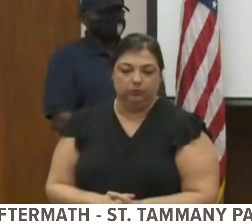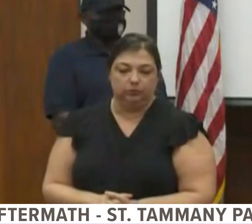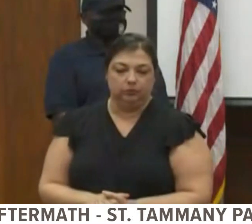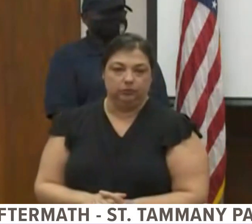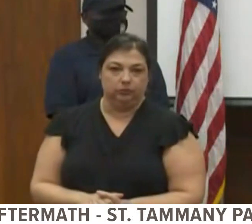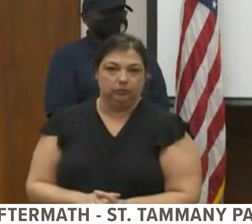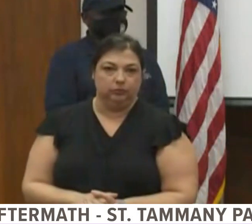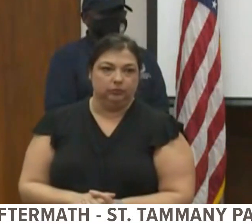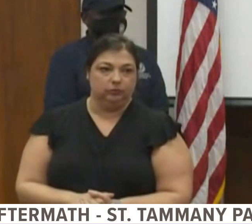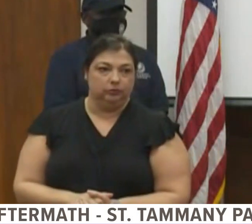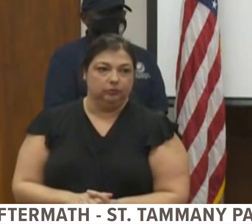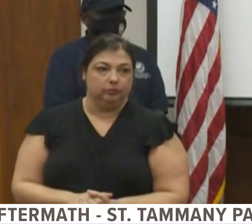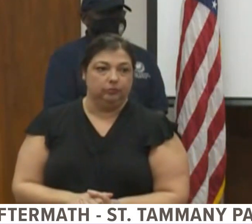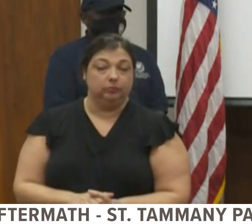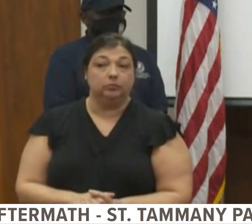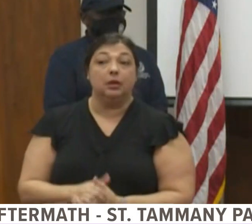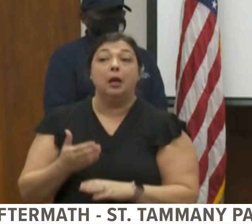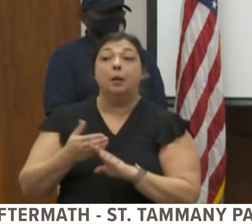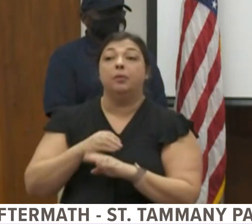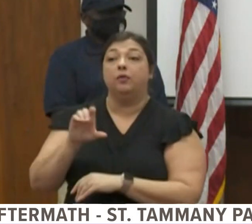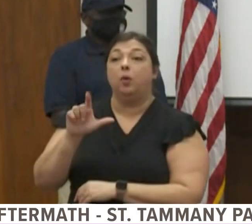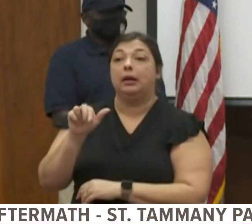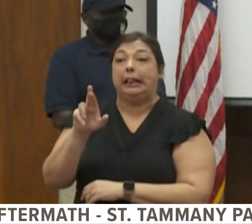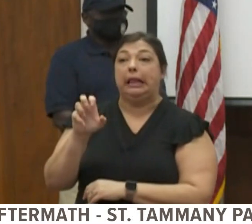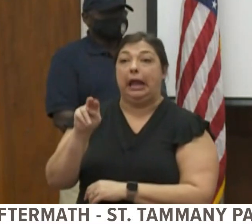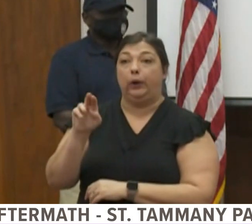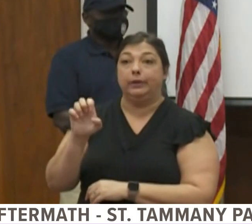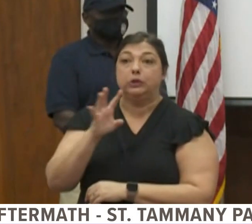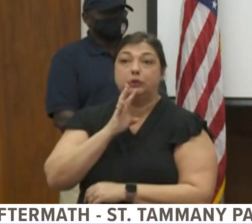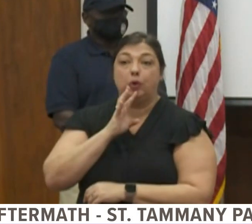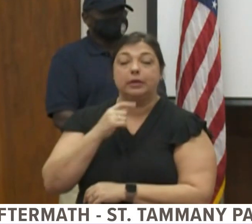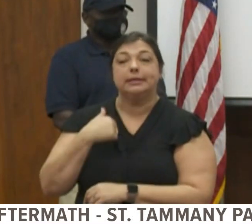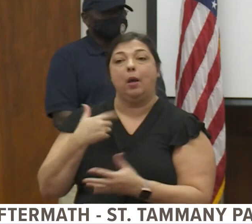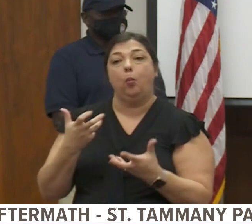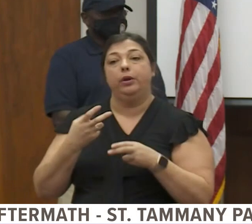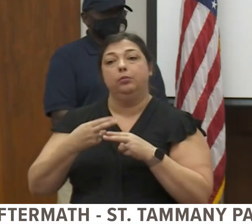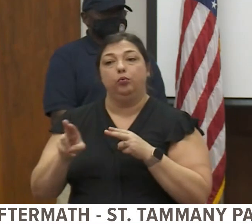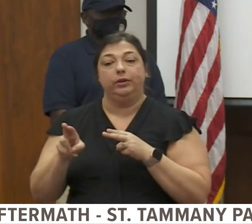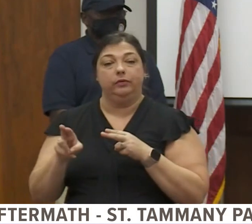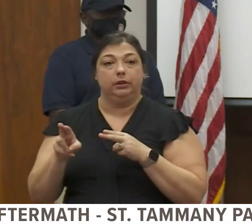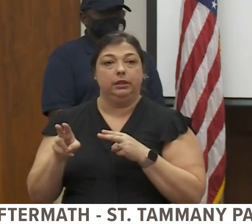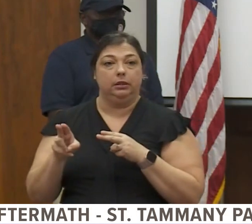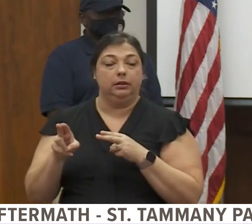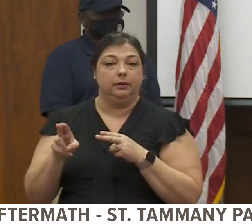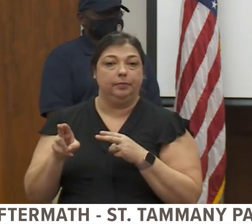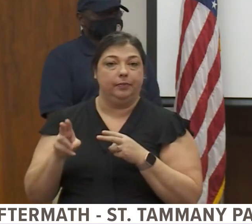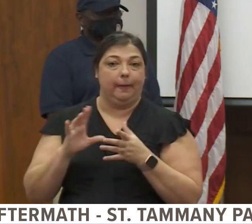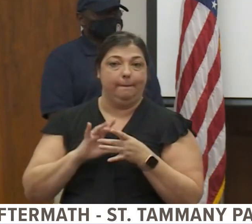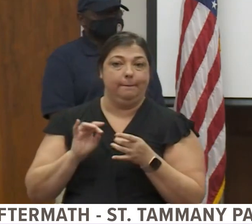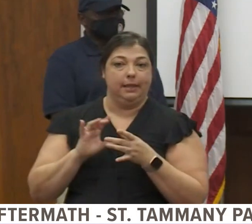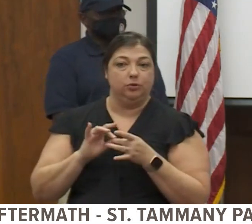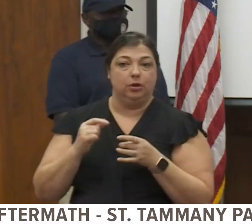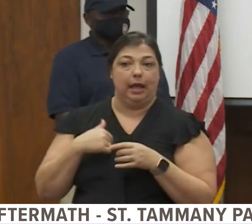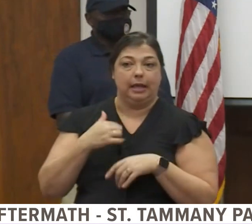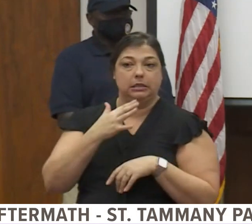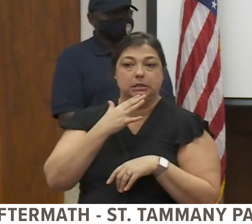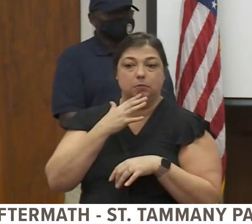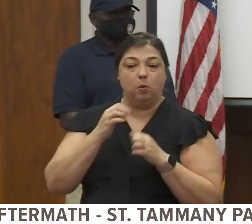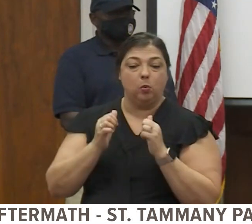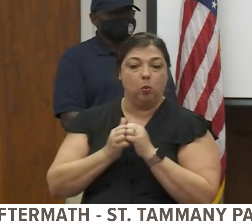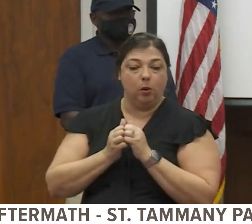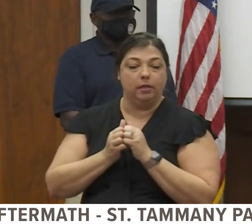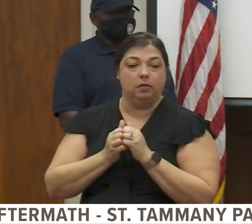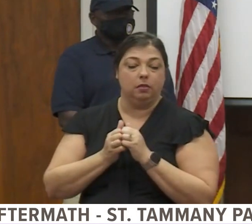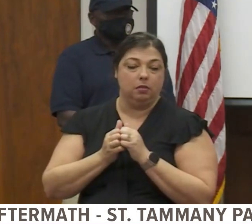And before I ask Clarence to come up, I'm going to just briefly mention that I've spoken to